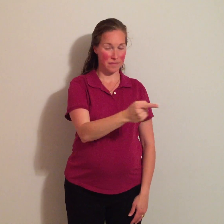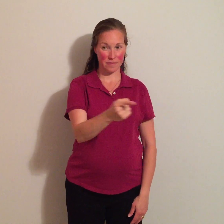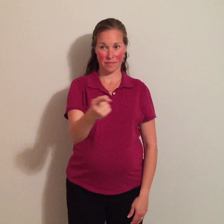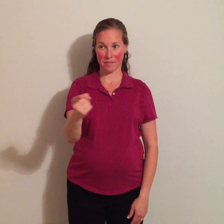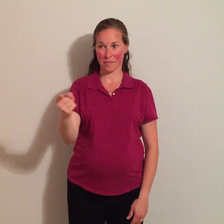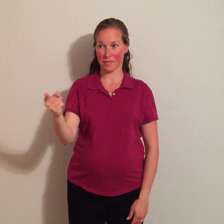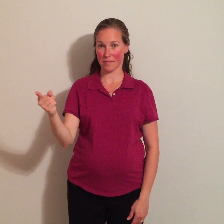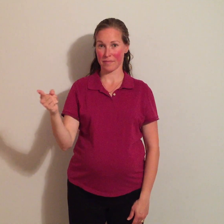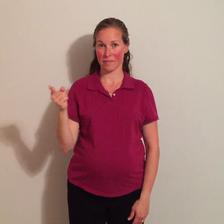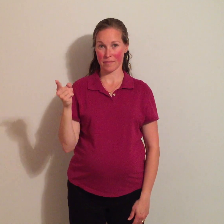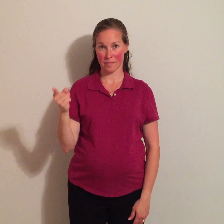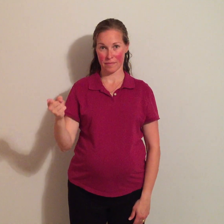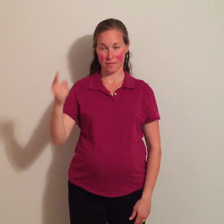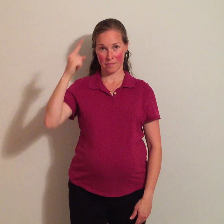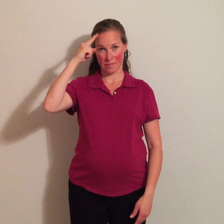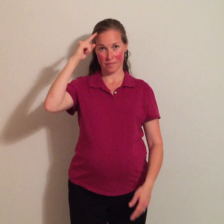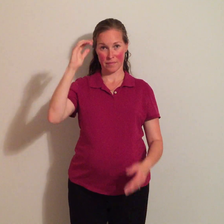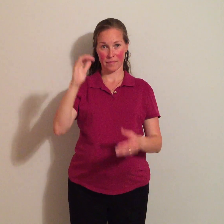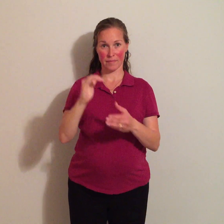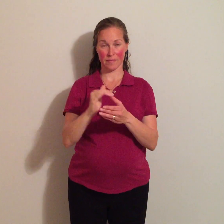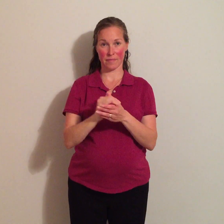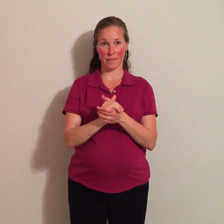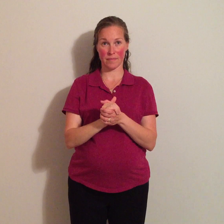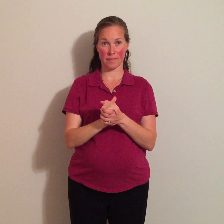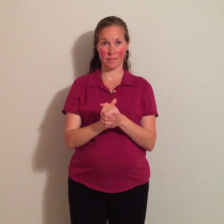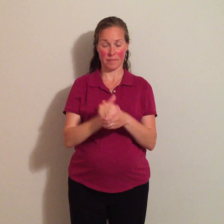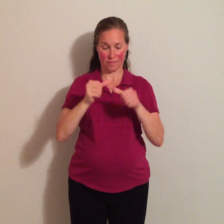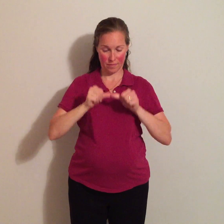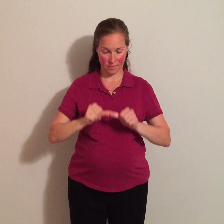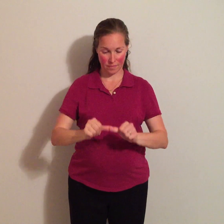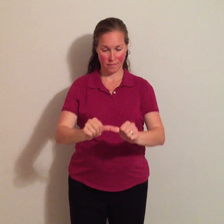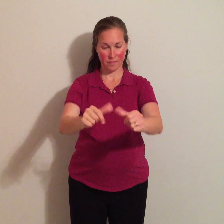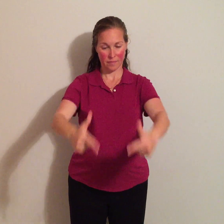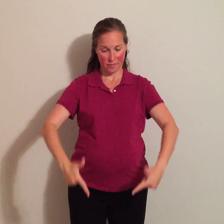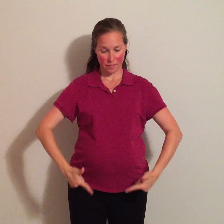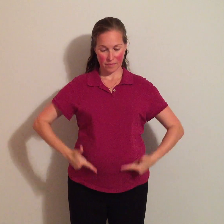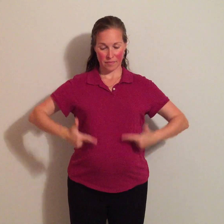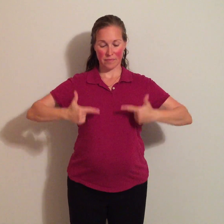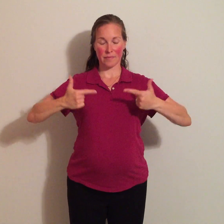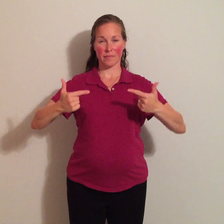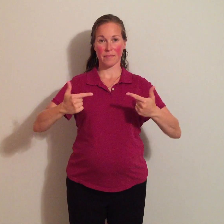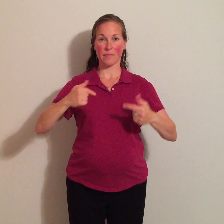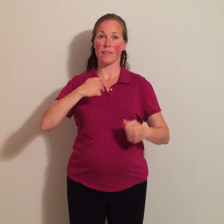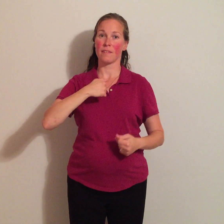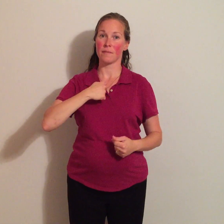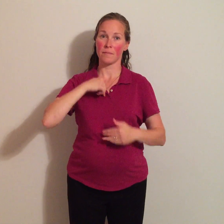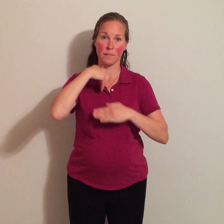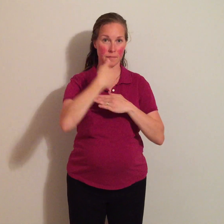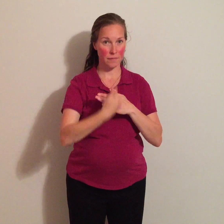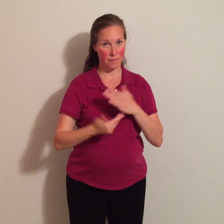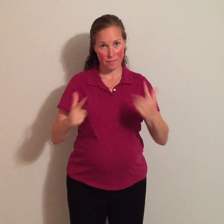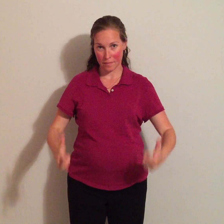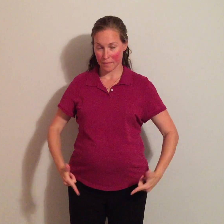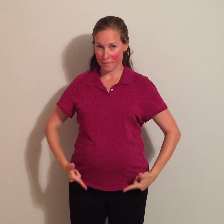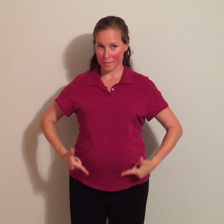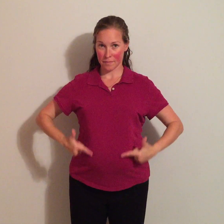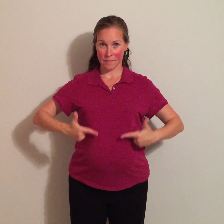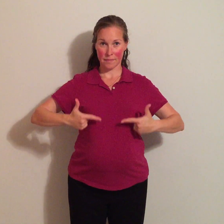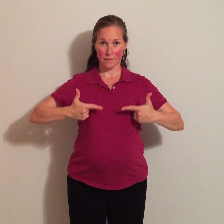you You believe as eternal life I am the bread of life